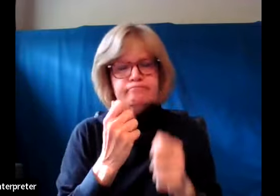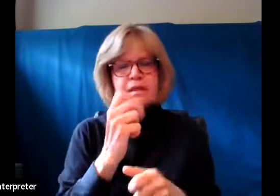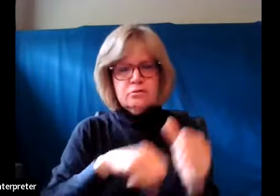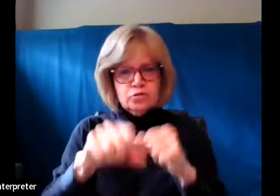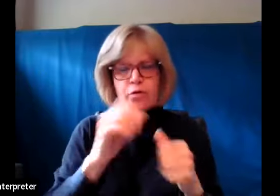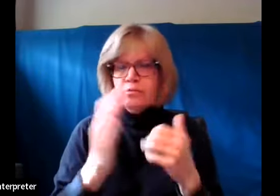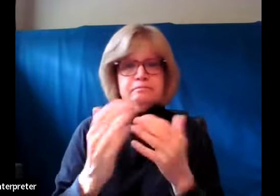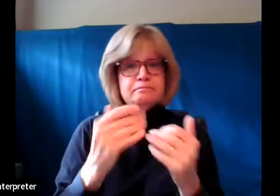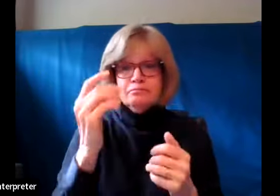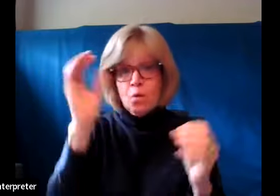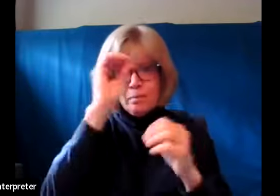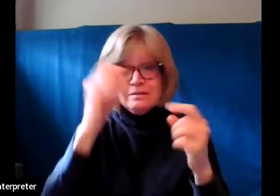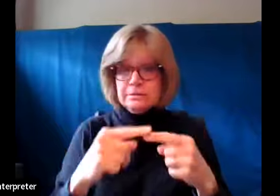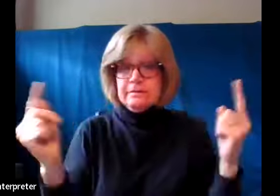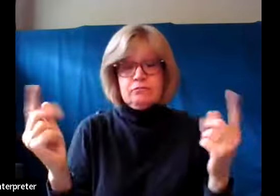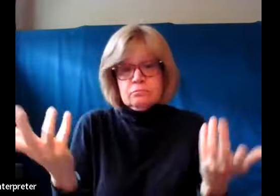differences of opinion.